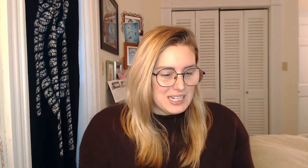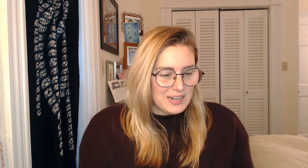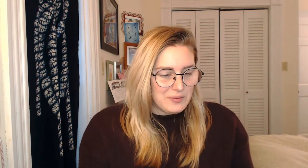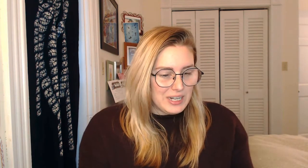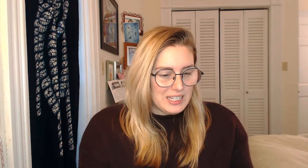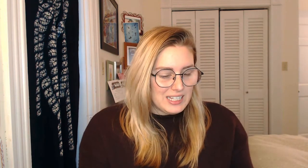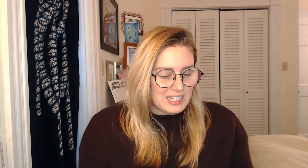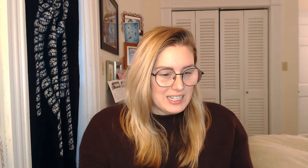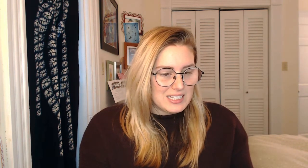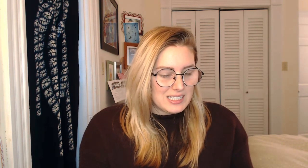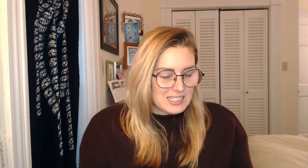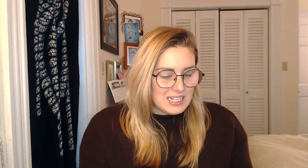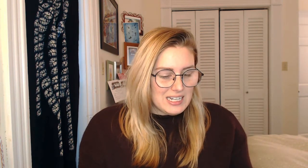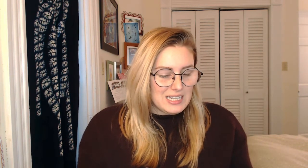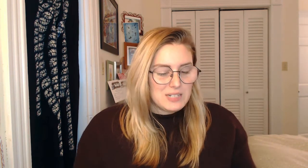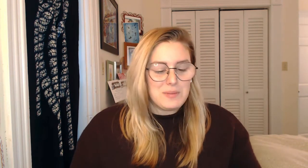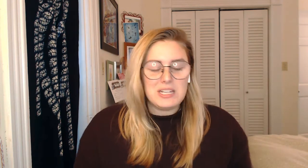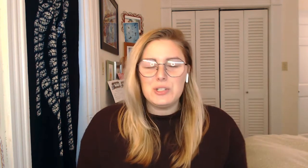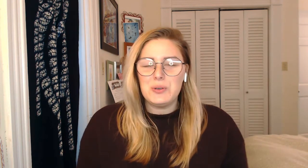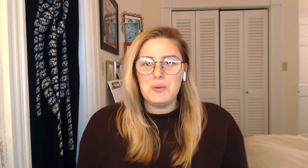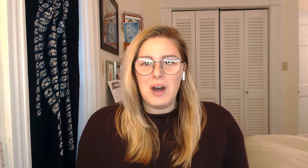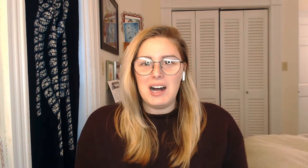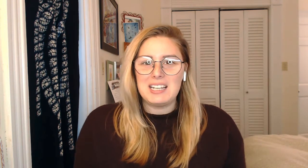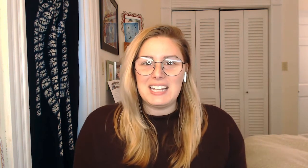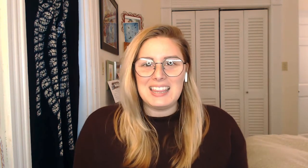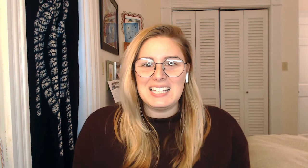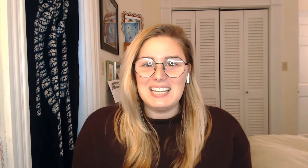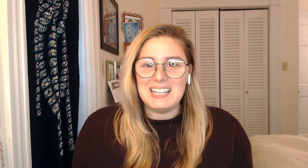with is, teach me to walk in the light.